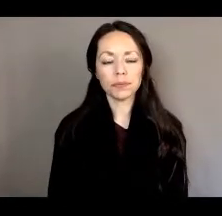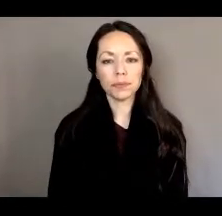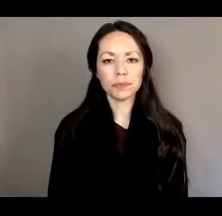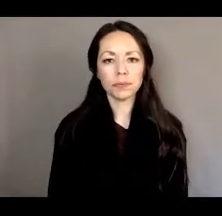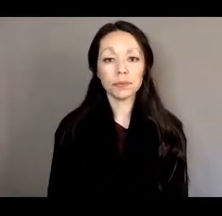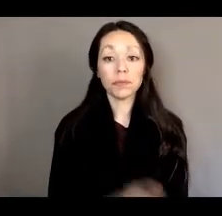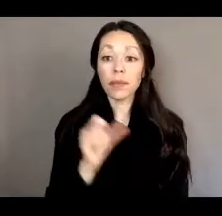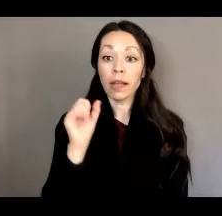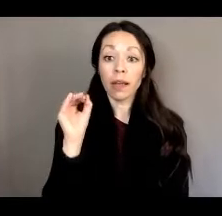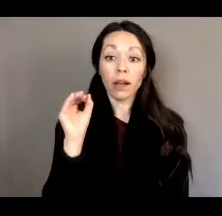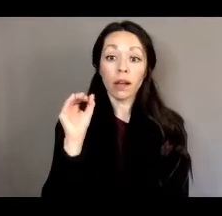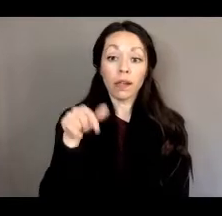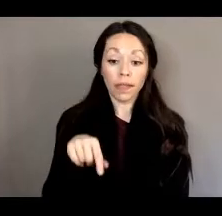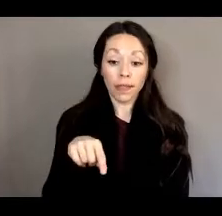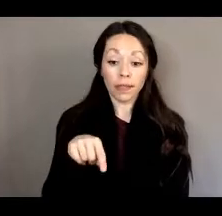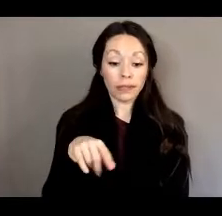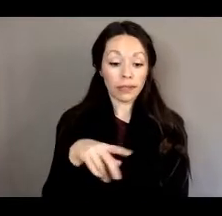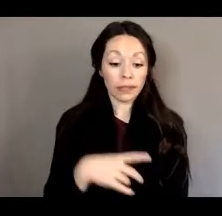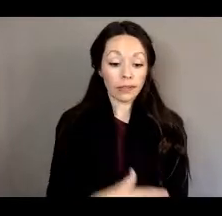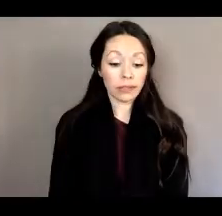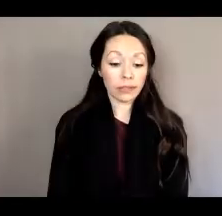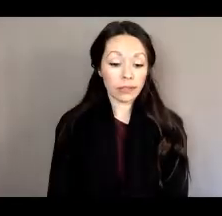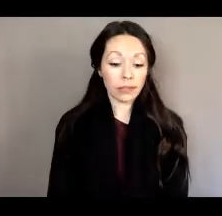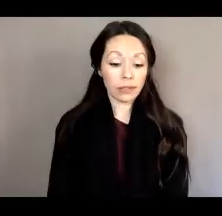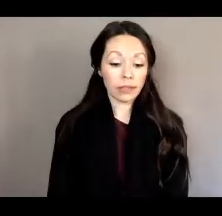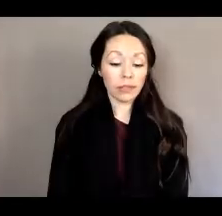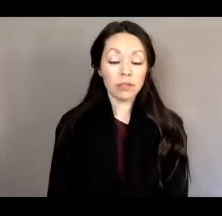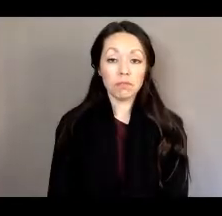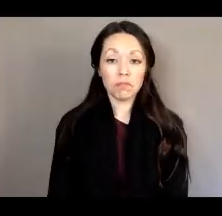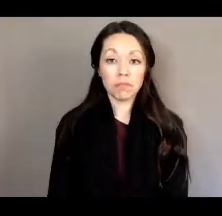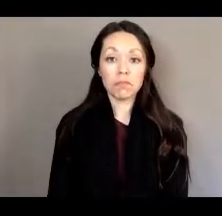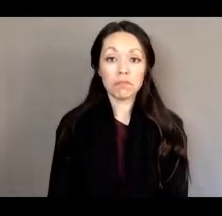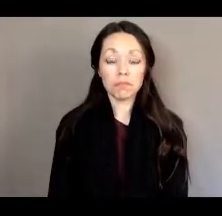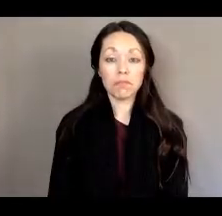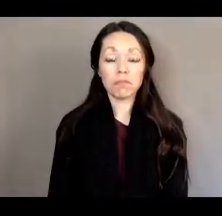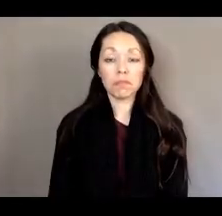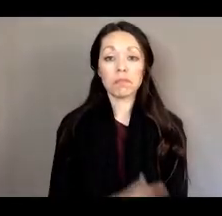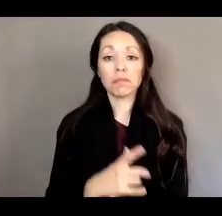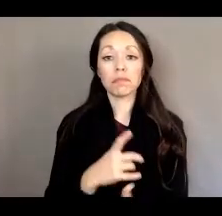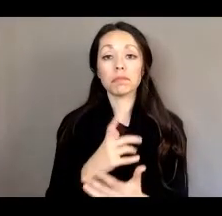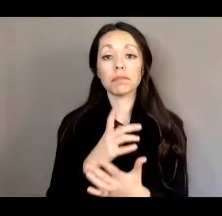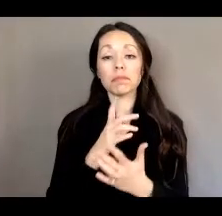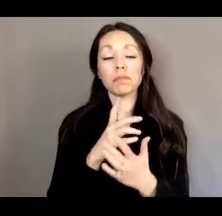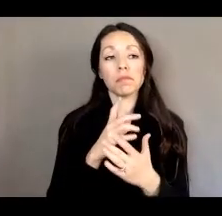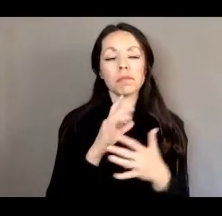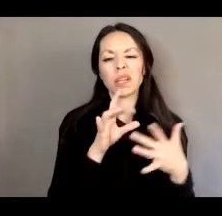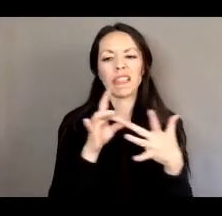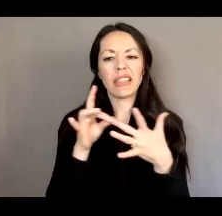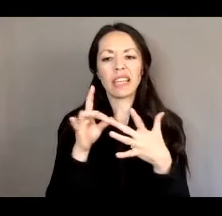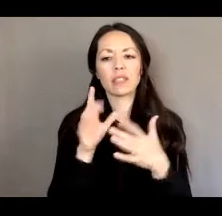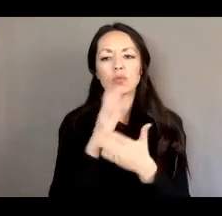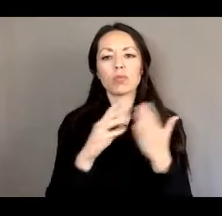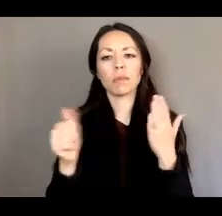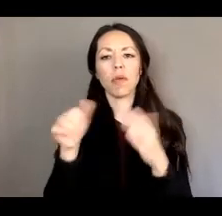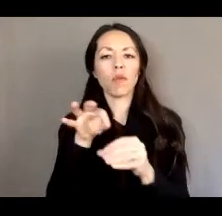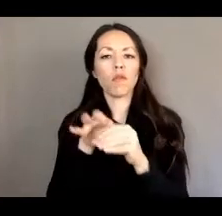So this is the, um, this gets to some of the other voter bills that we were tracking,